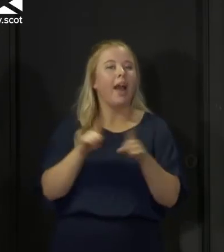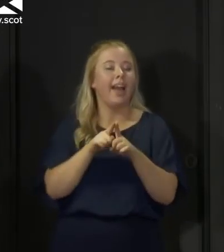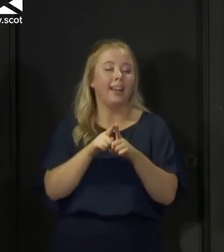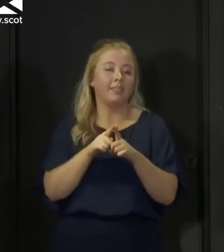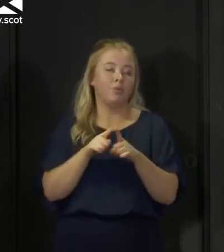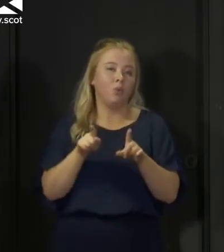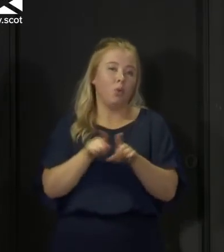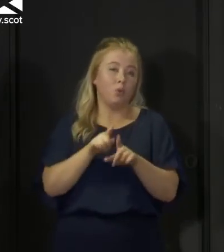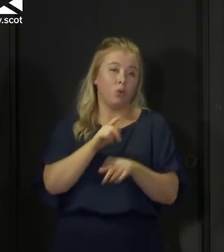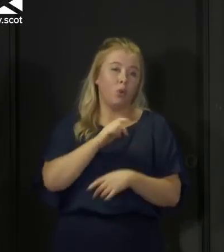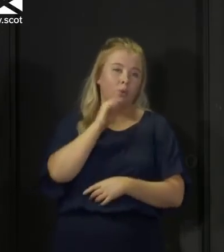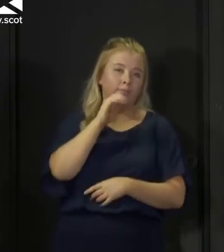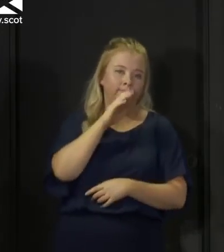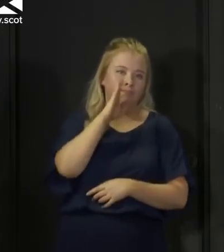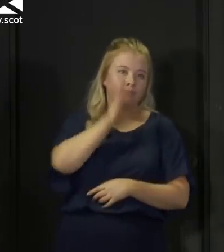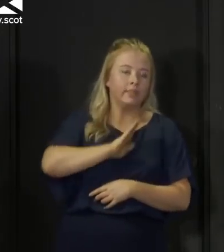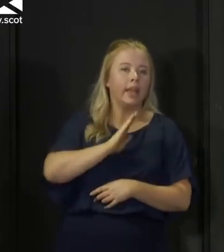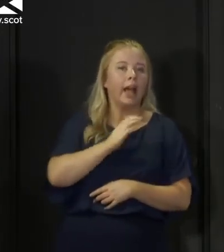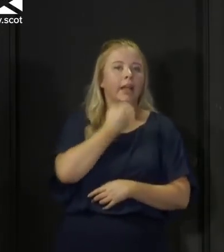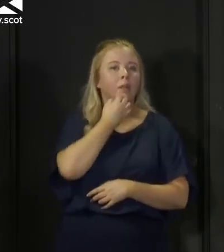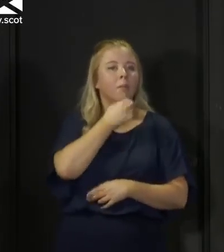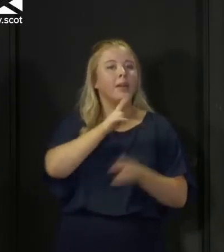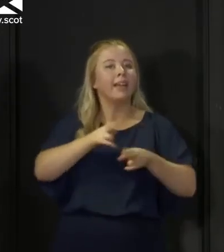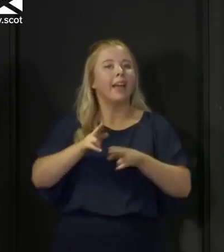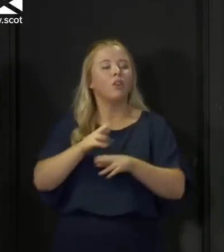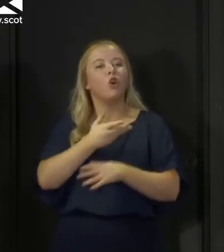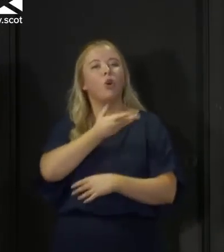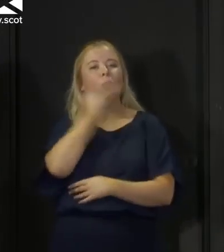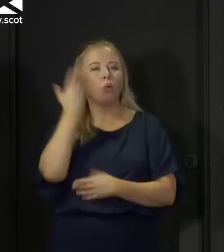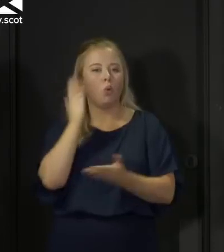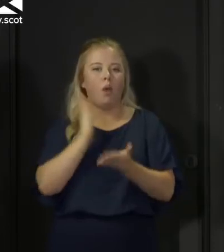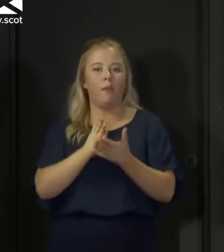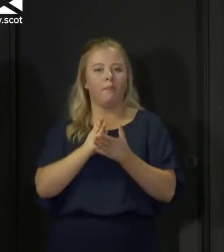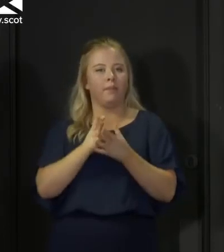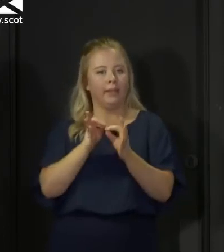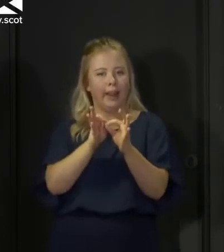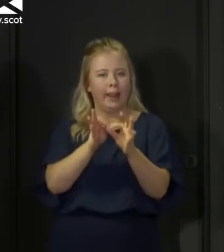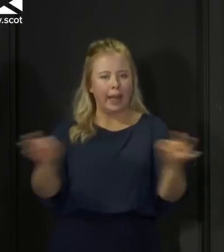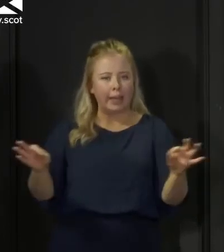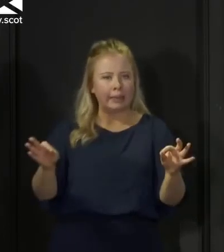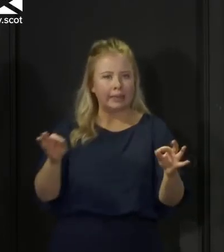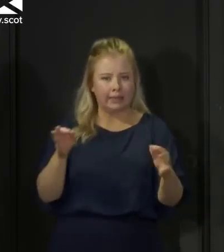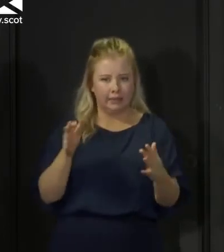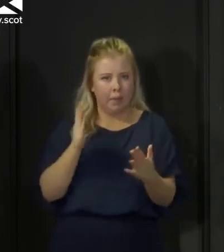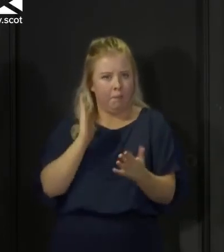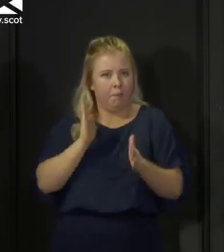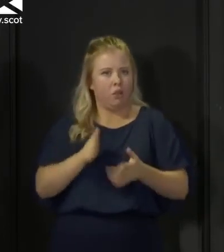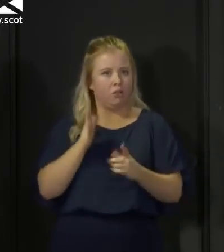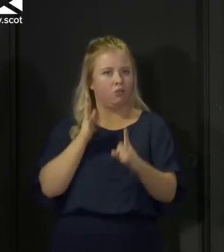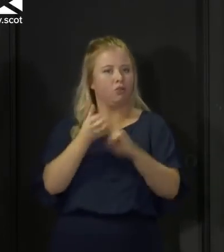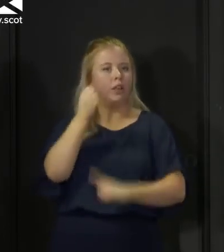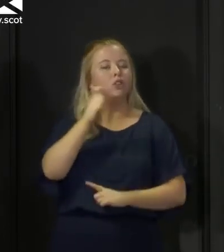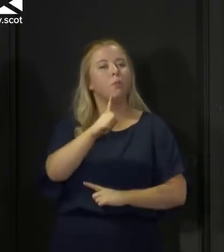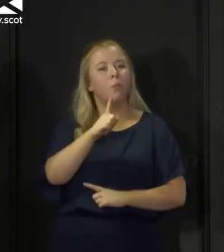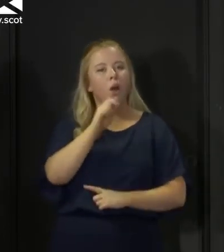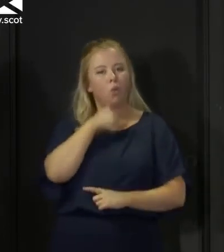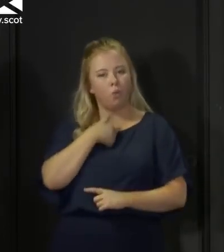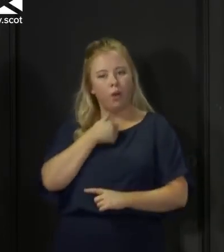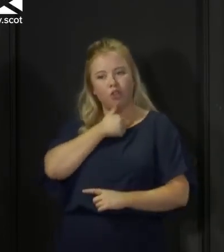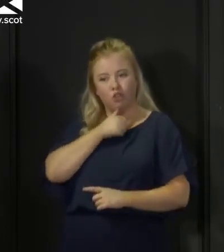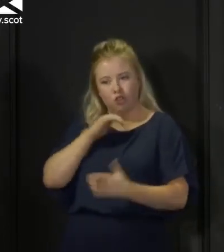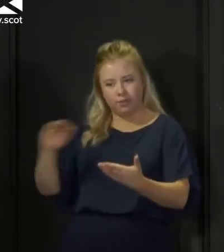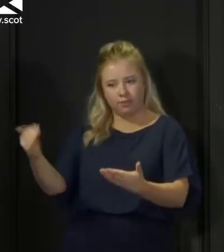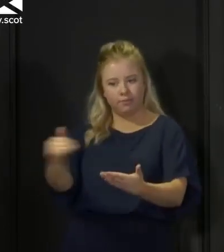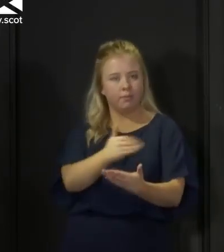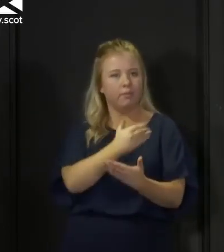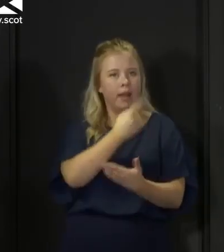no sort of set line that we draw, but these things are all taken into account, and then the advice will give us the steer as